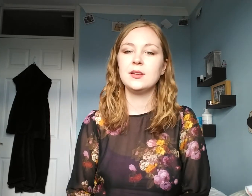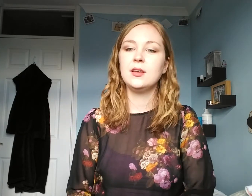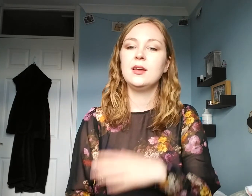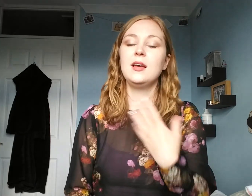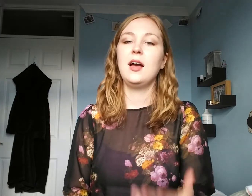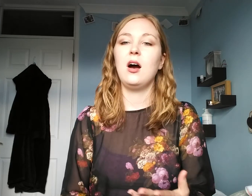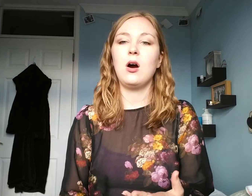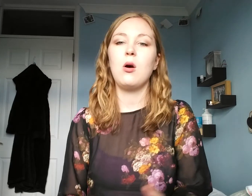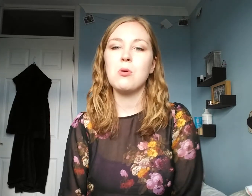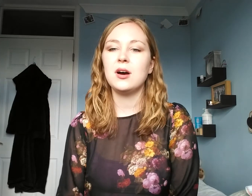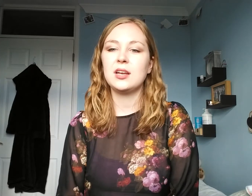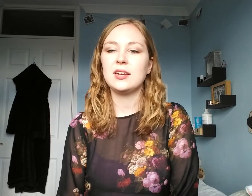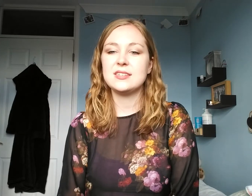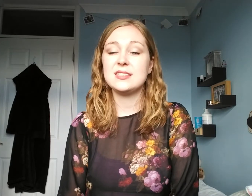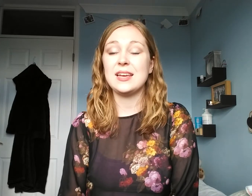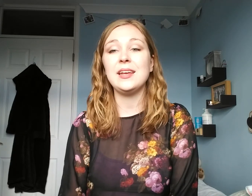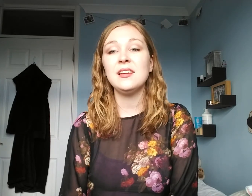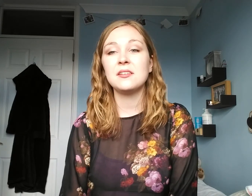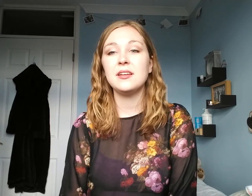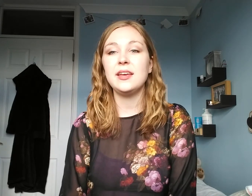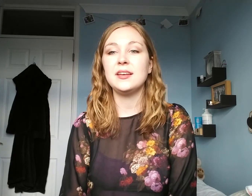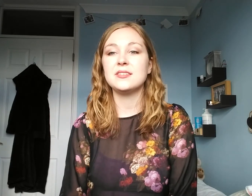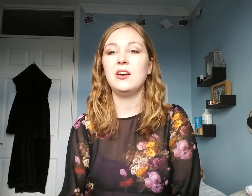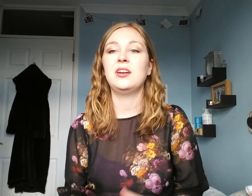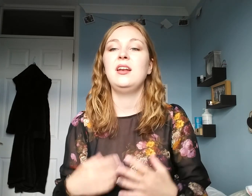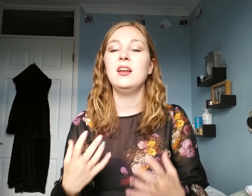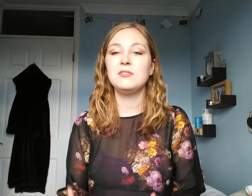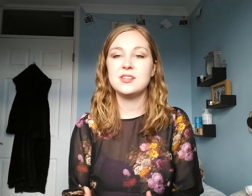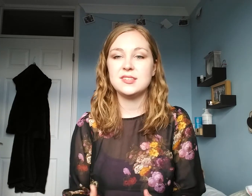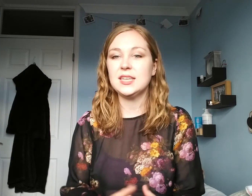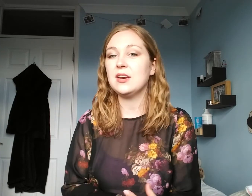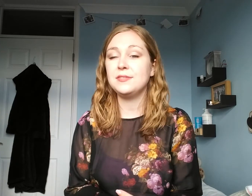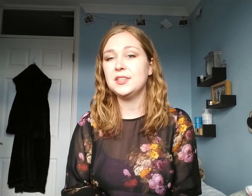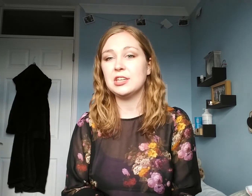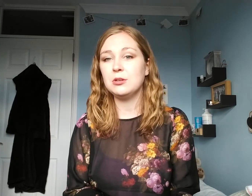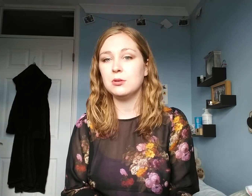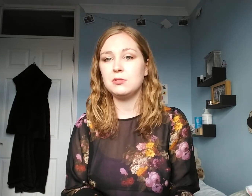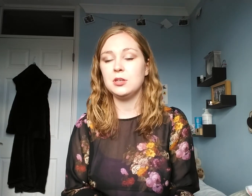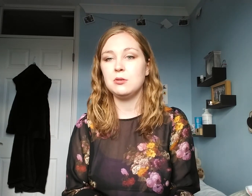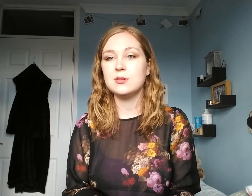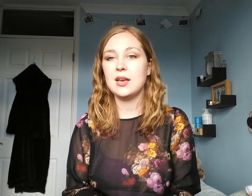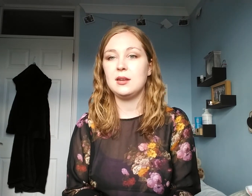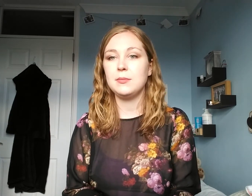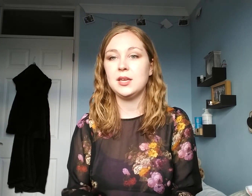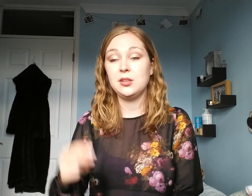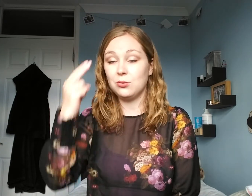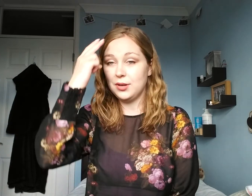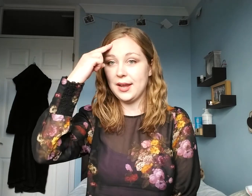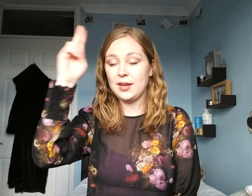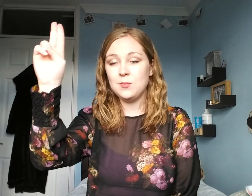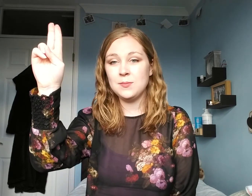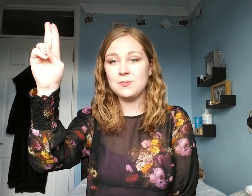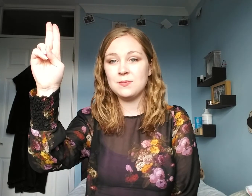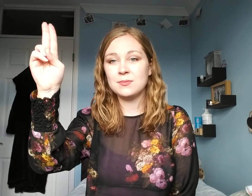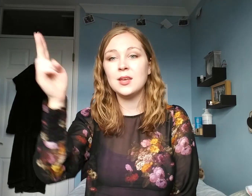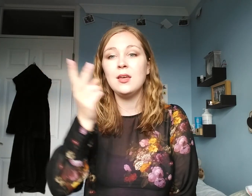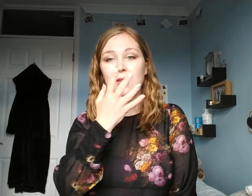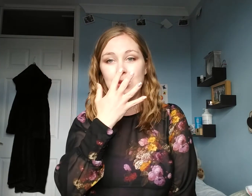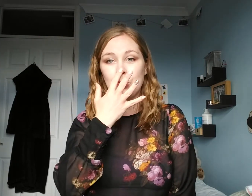So, what I'd like to see is I'd love to see a video of you telling me your name, your